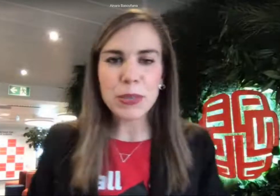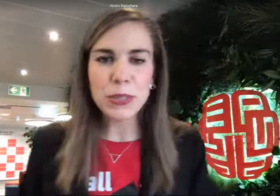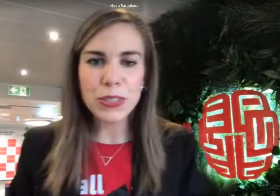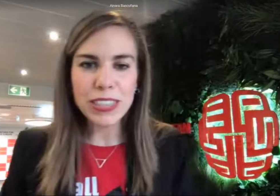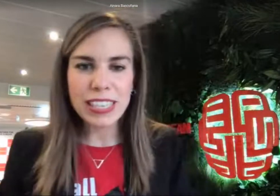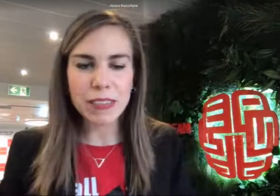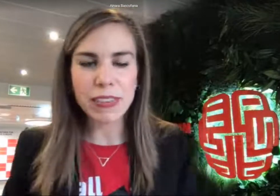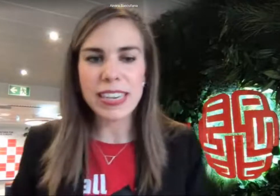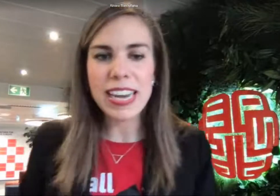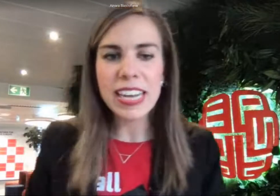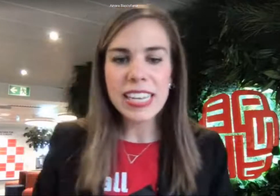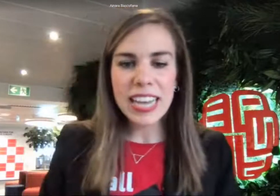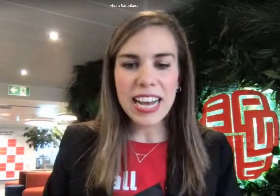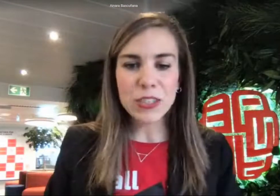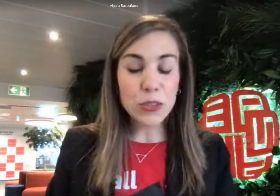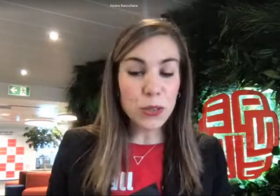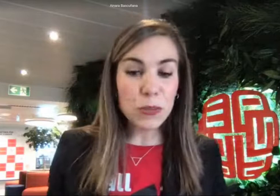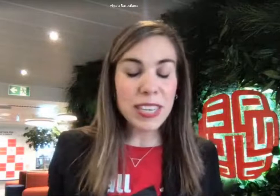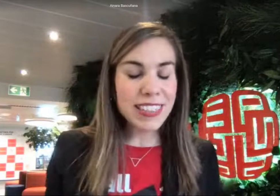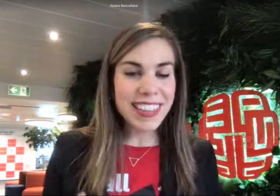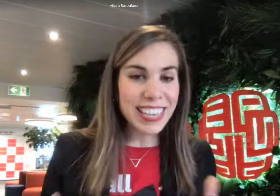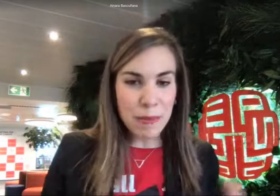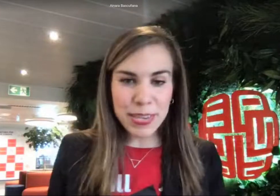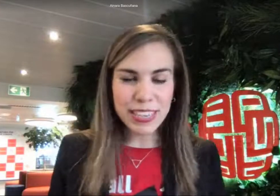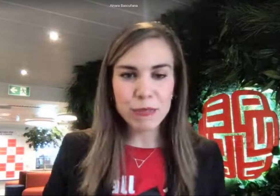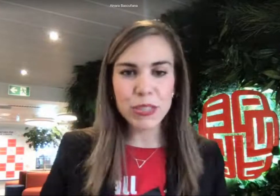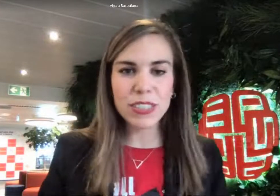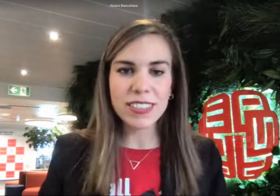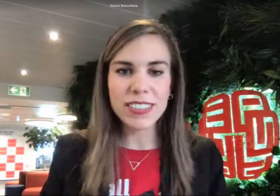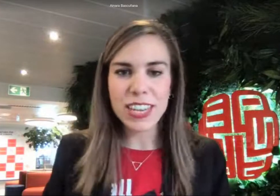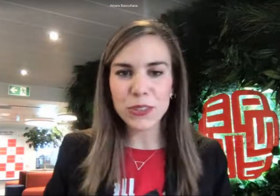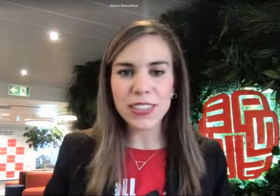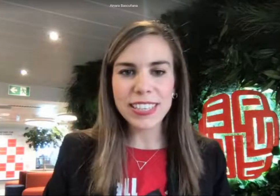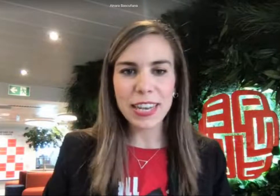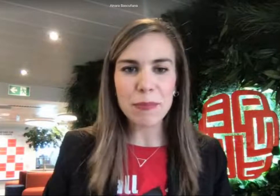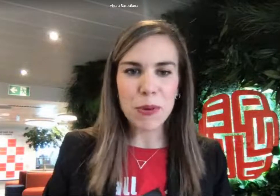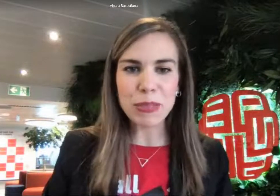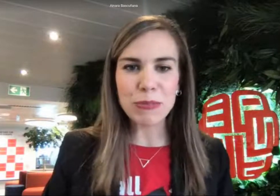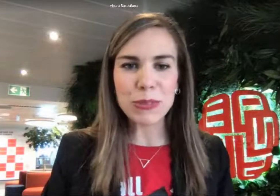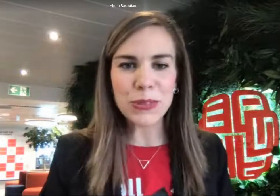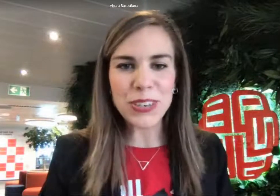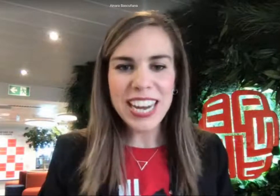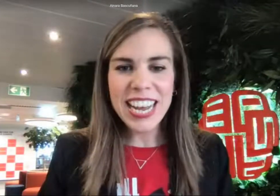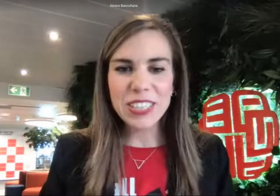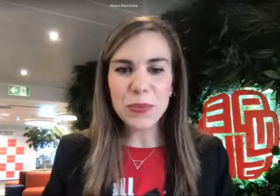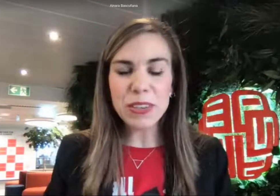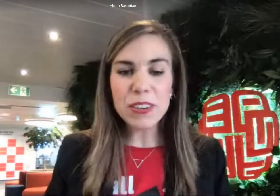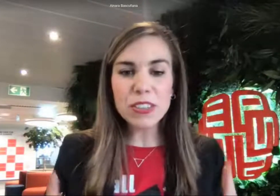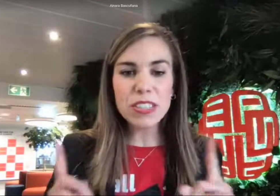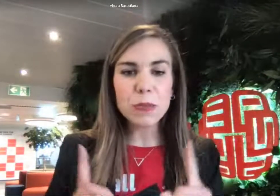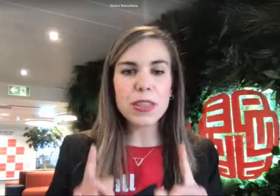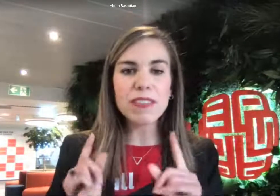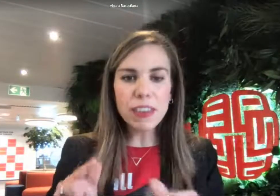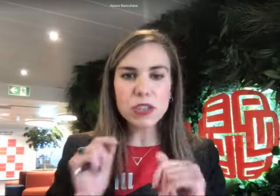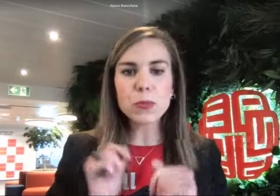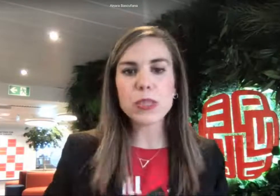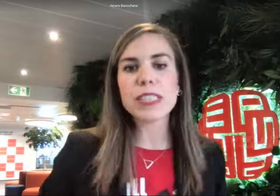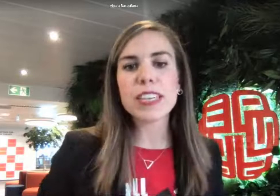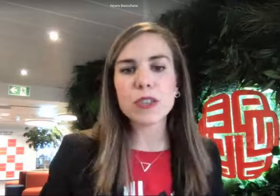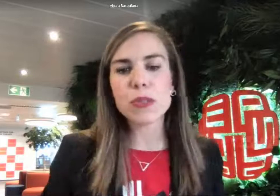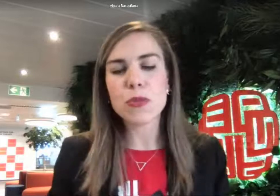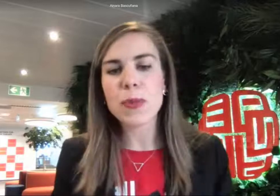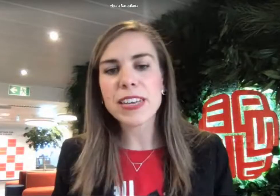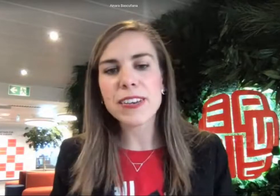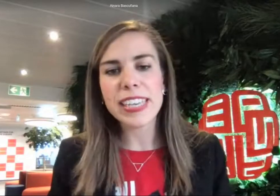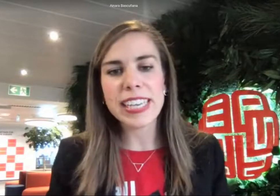including the commissioner Elisa Ferreira. So it's going to be a dynamic and efficient session that I can promise for sure. So we are going to start with a very short